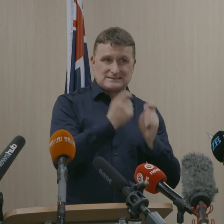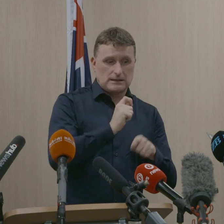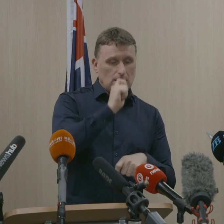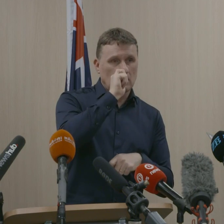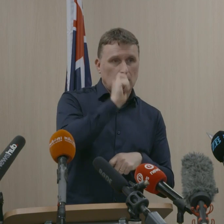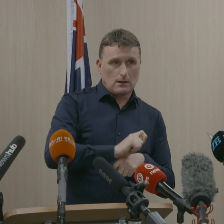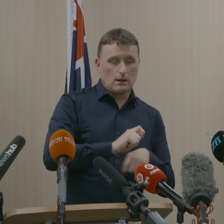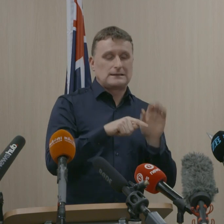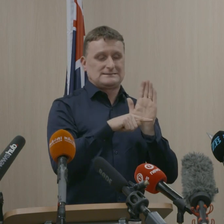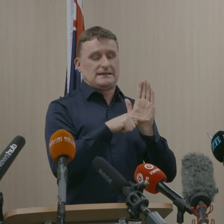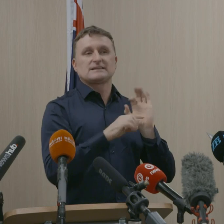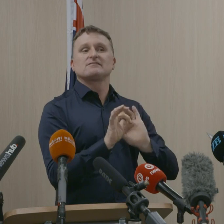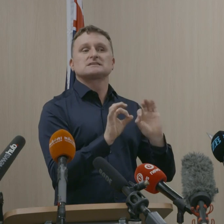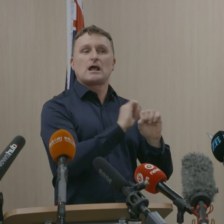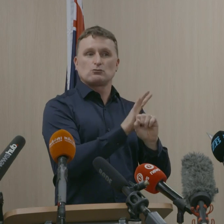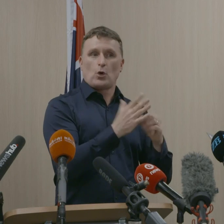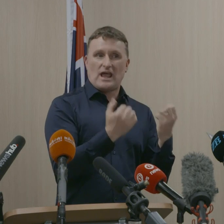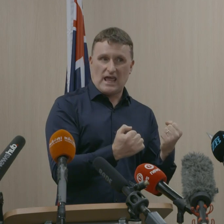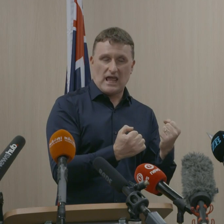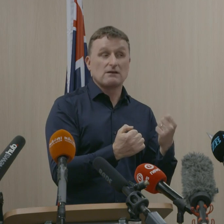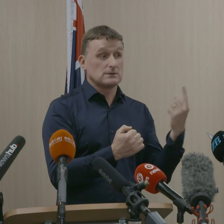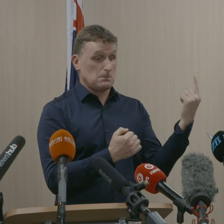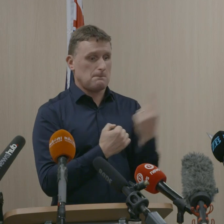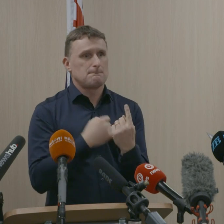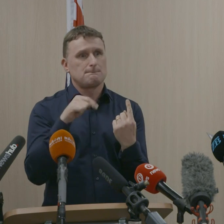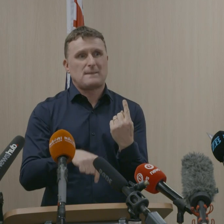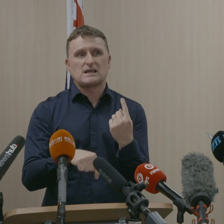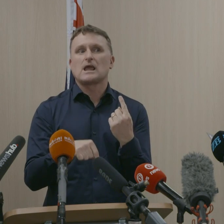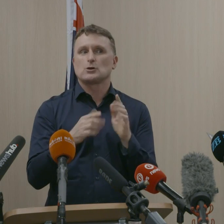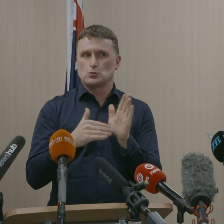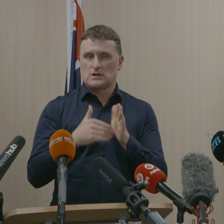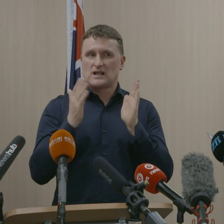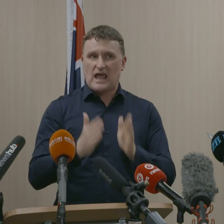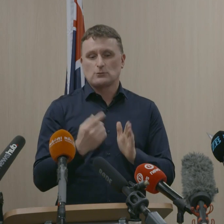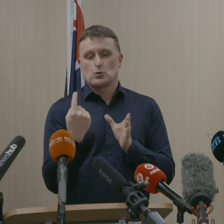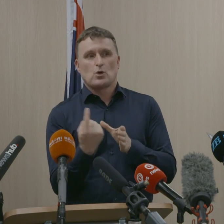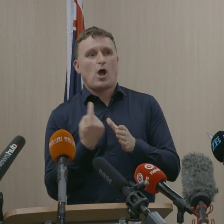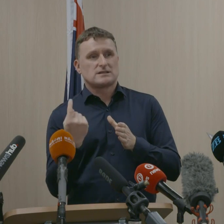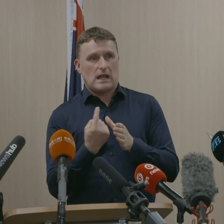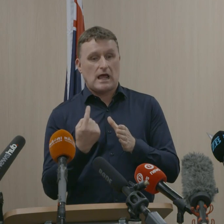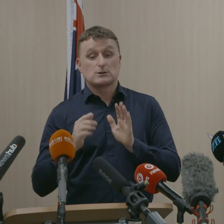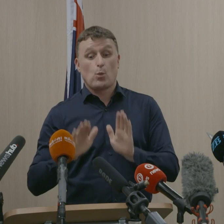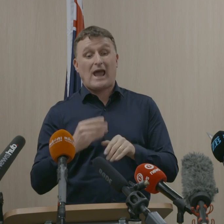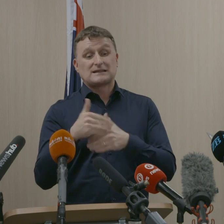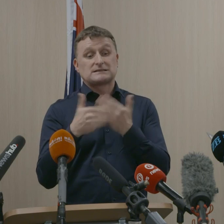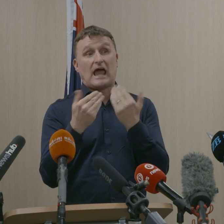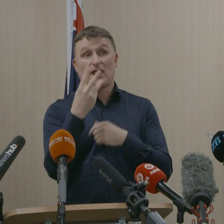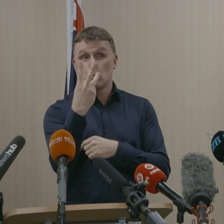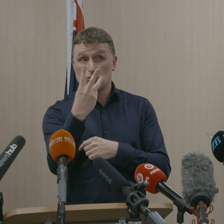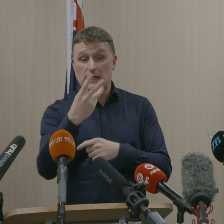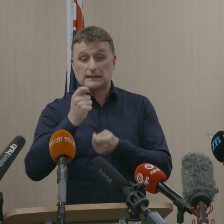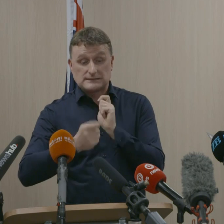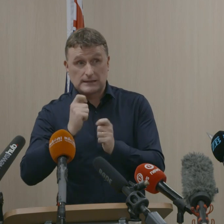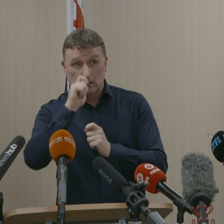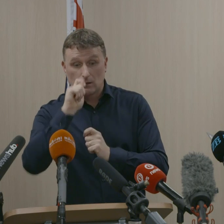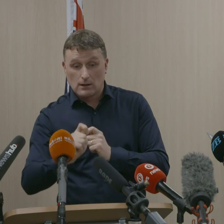and must immediately self-isolate upon return to New Zealand and return a negative day three test before